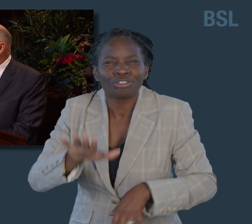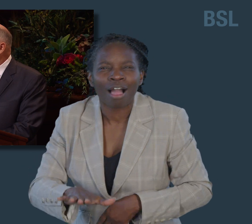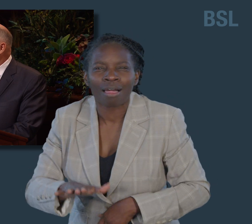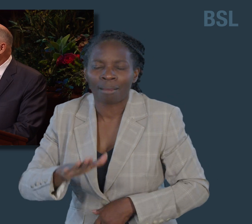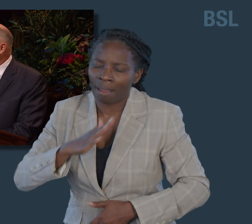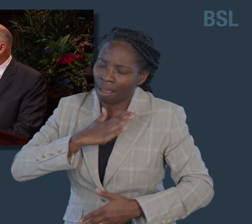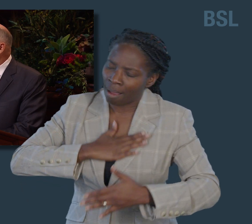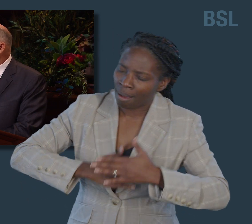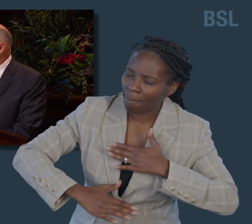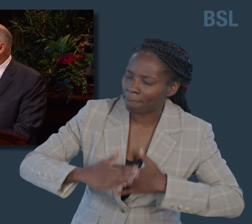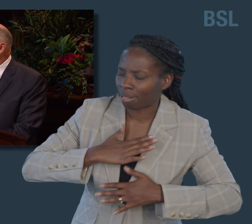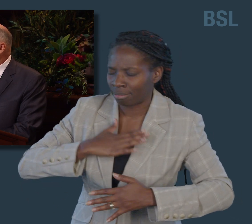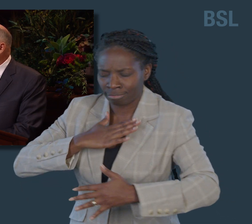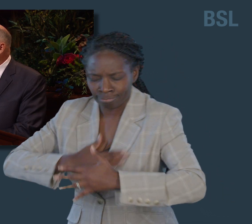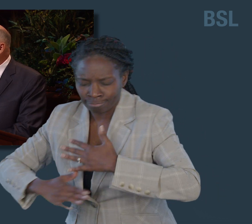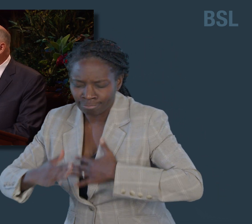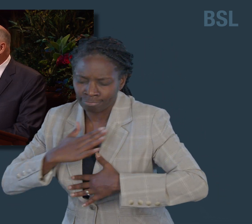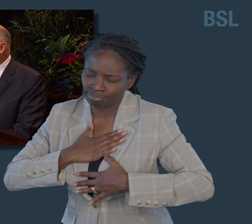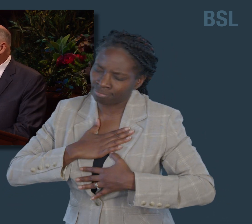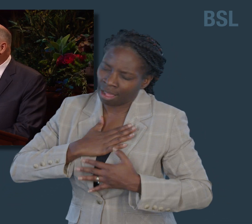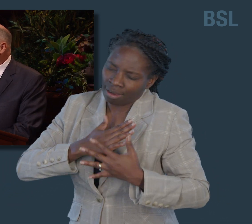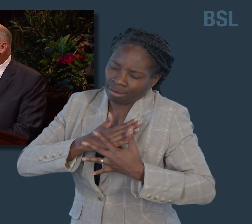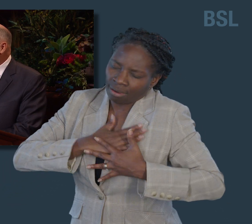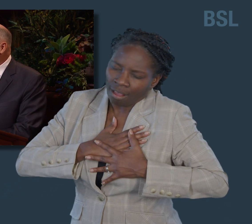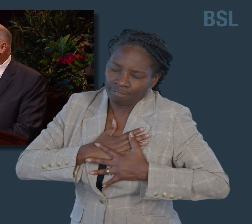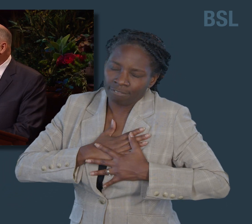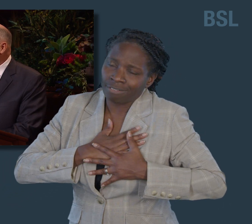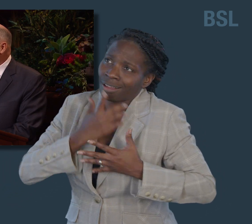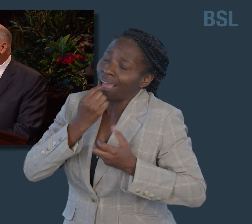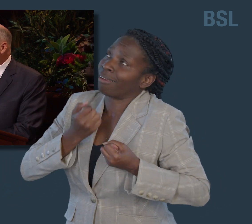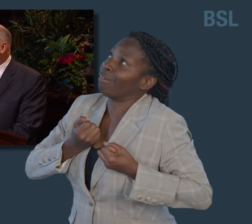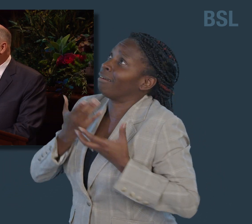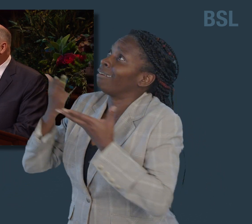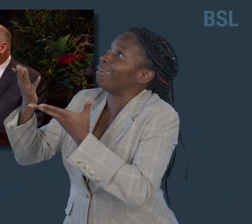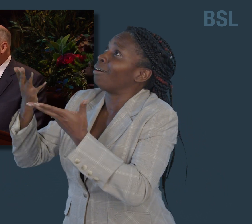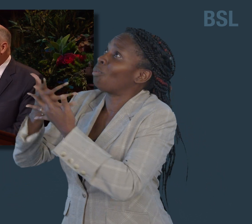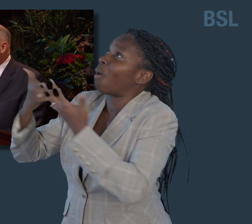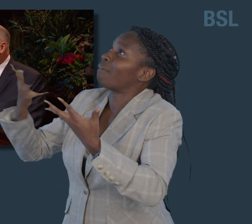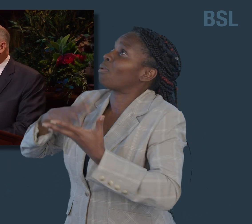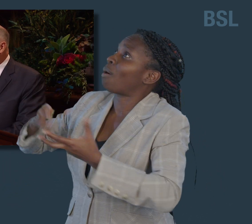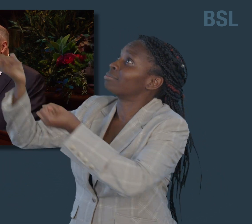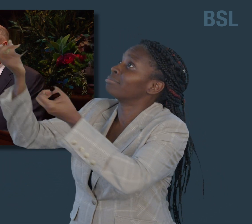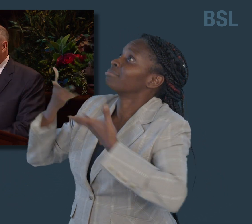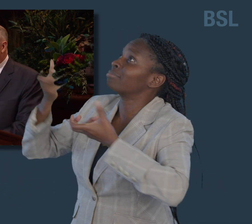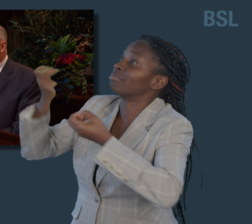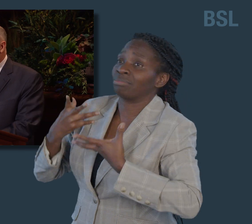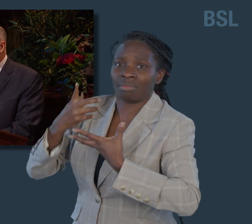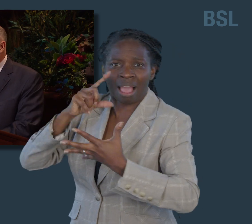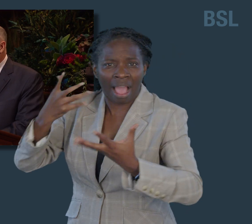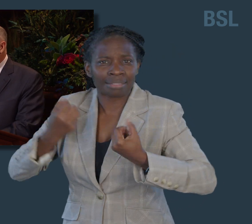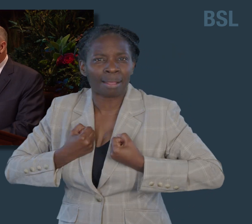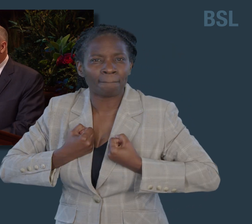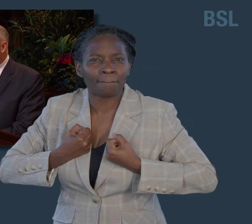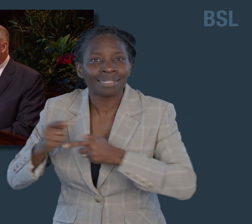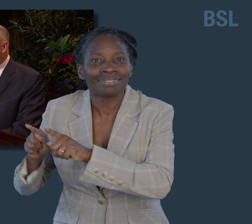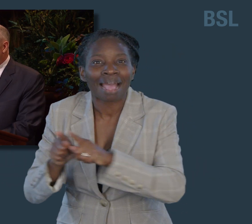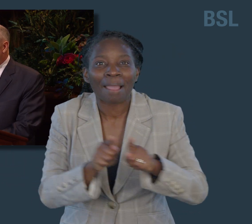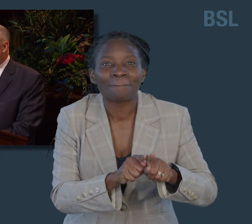love, willing to submit to all things which the Lord seeth fit to inflict upon him, even as a child doth submit to his Father.